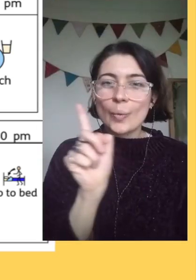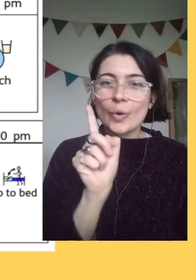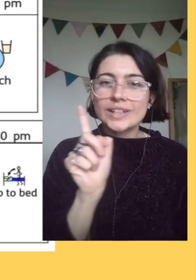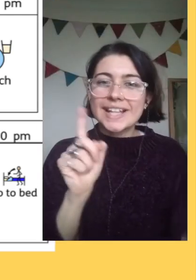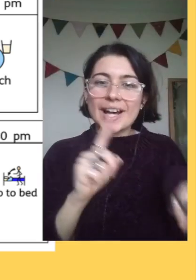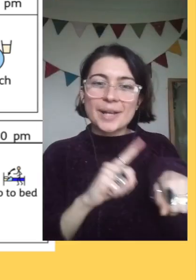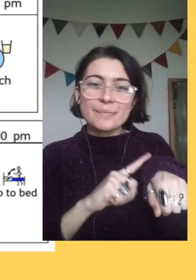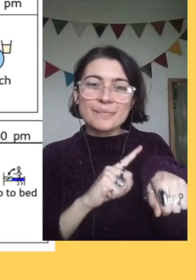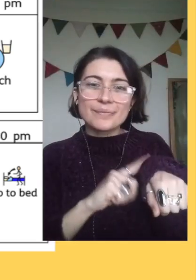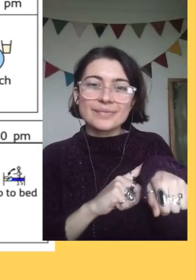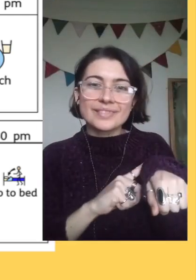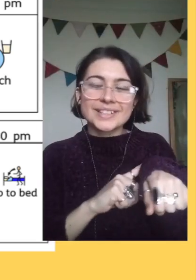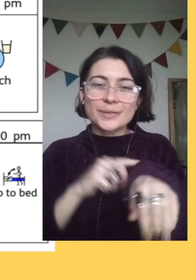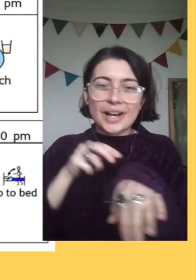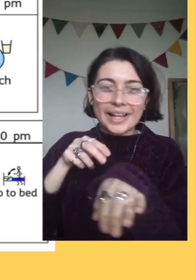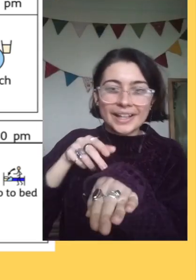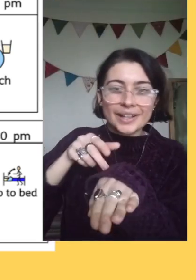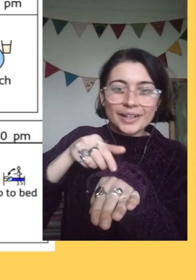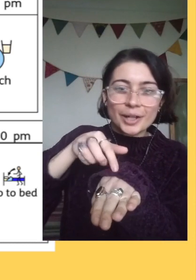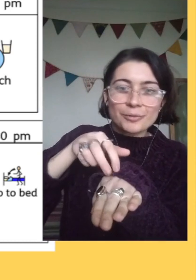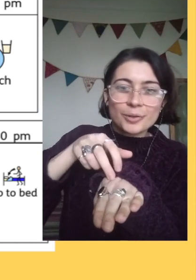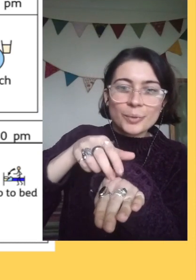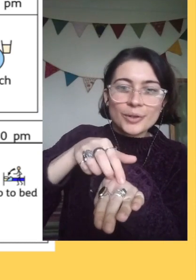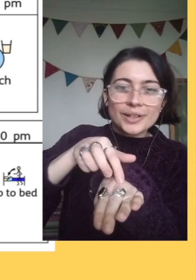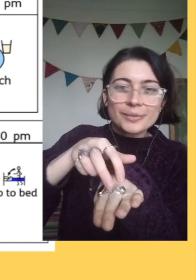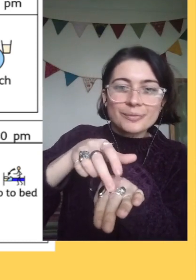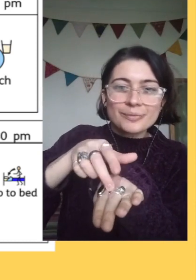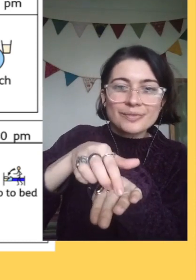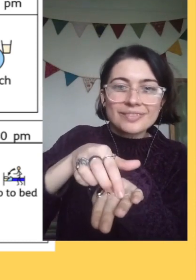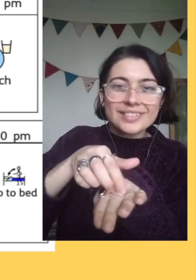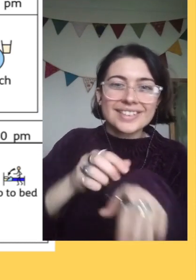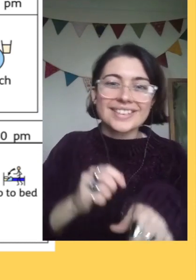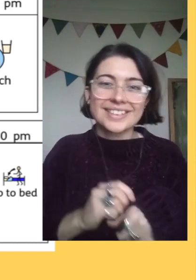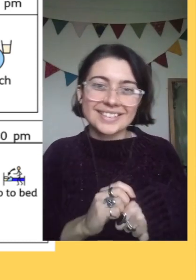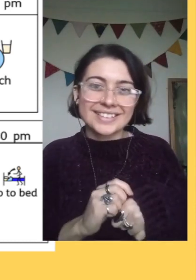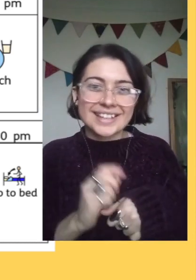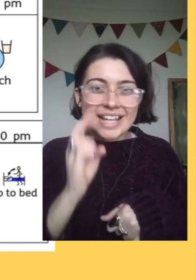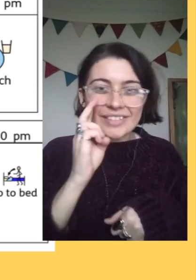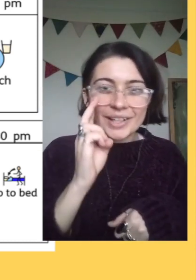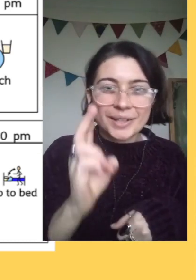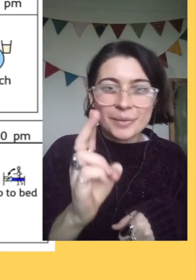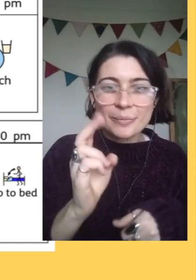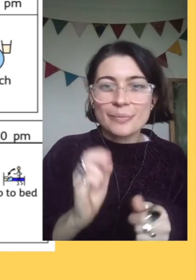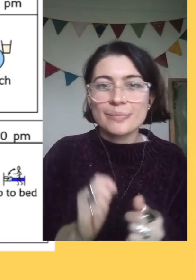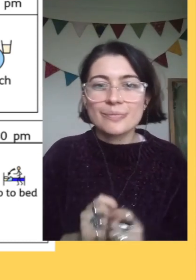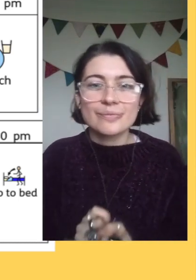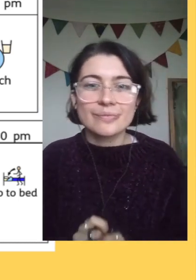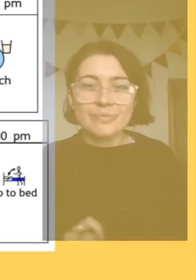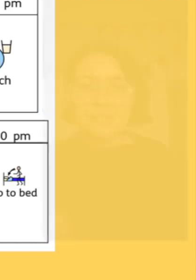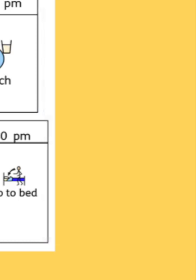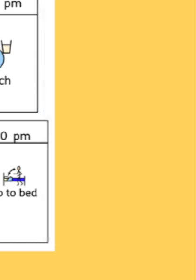What time do I go for a walk? Have a look.